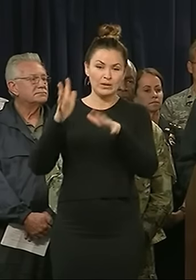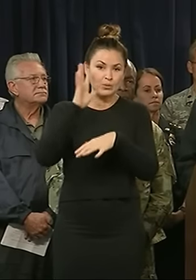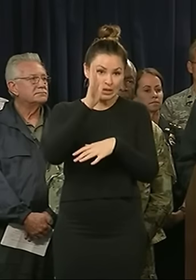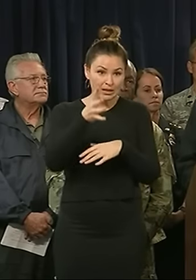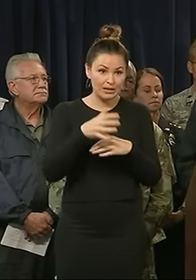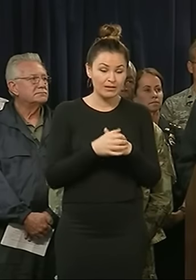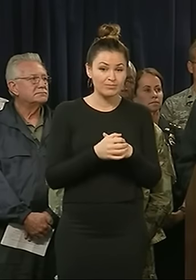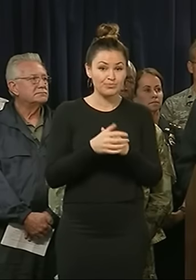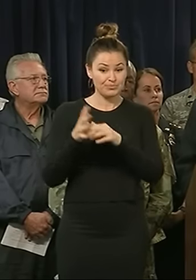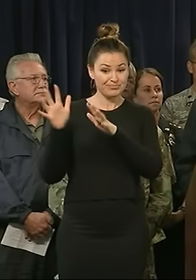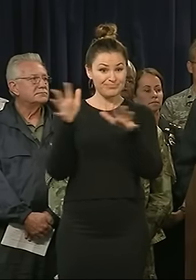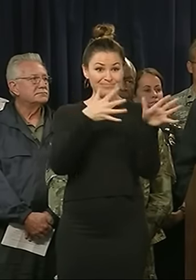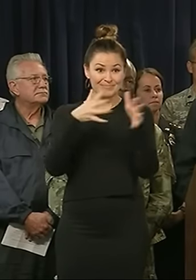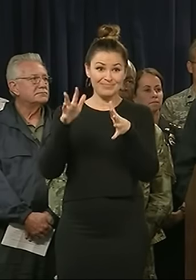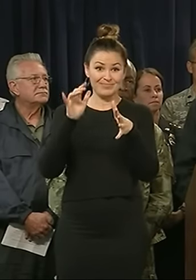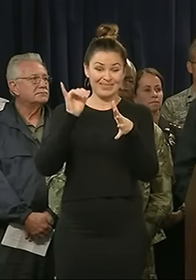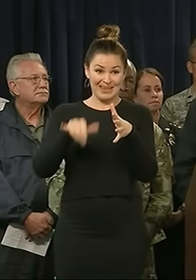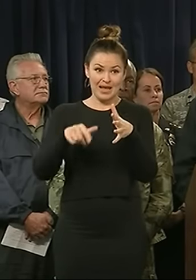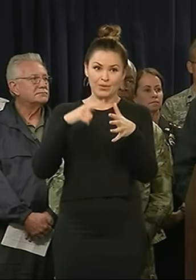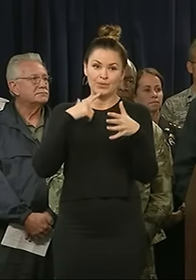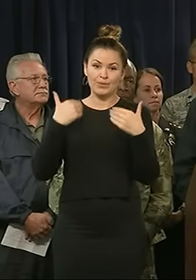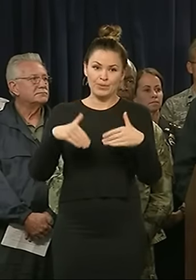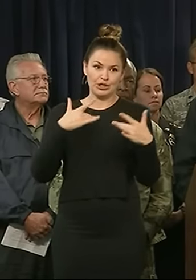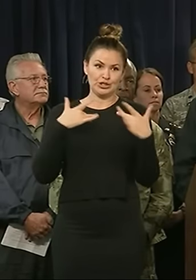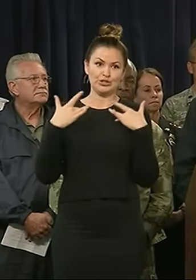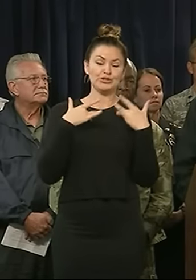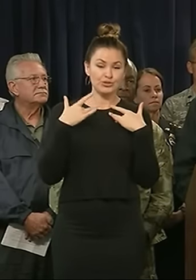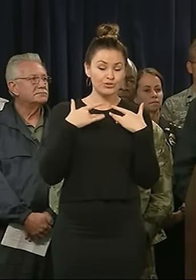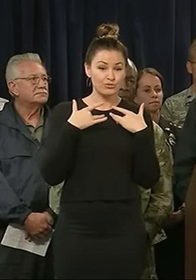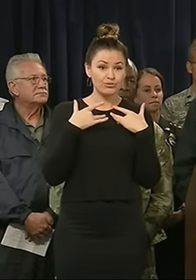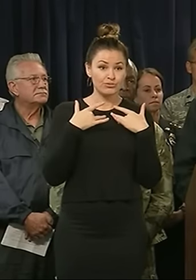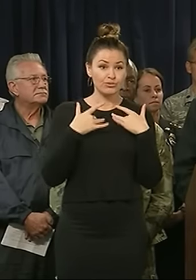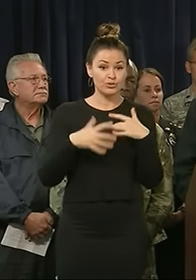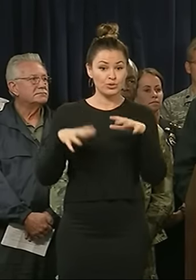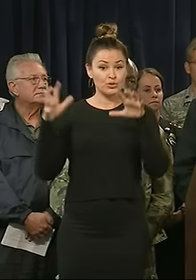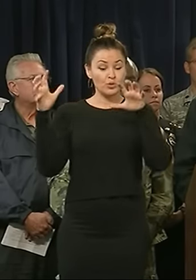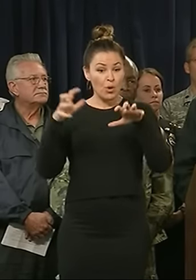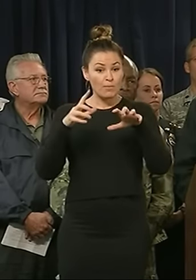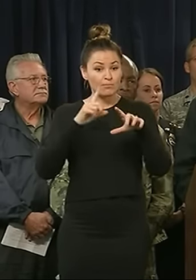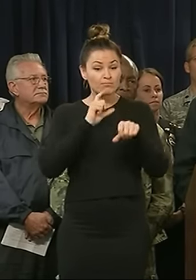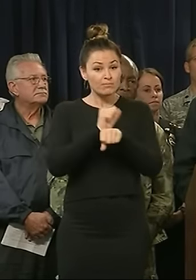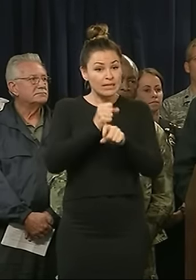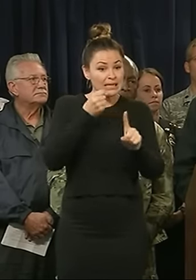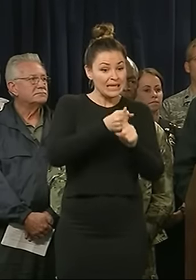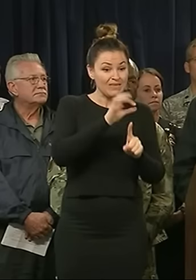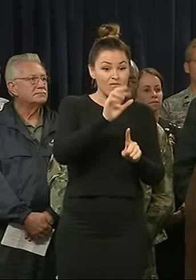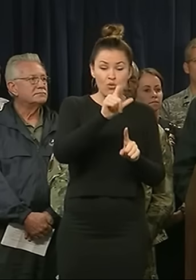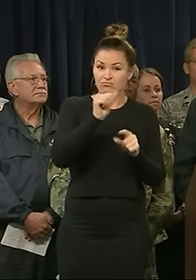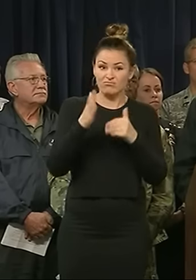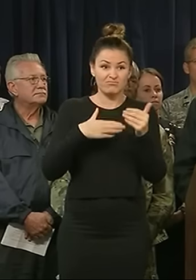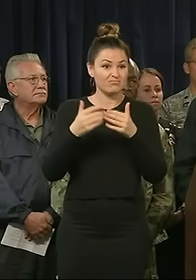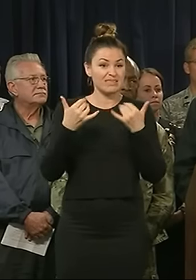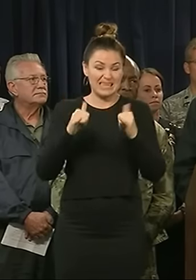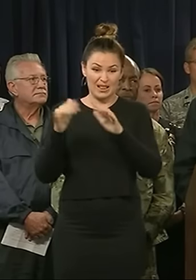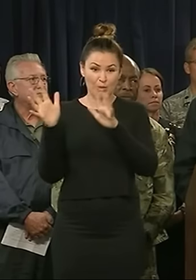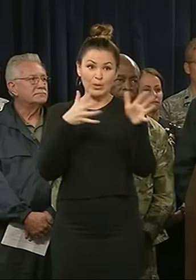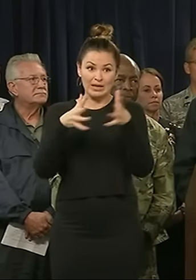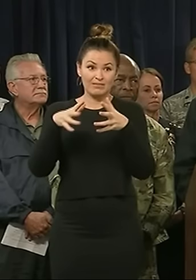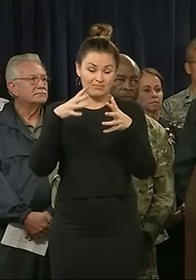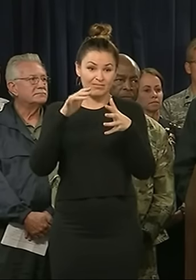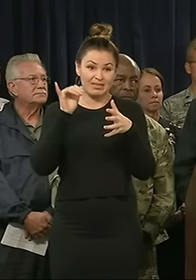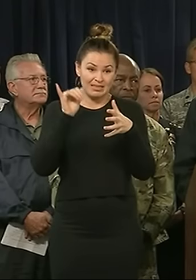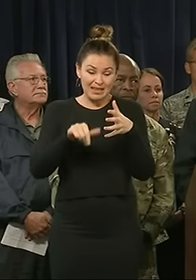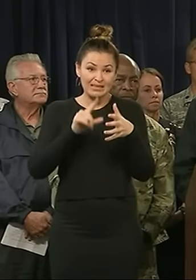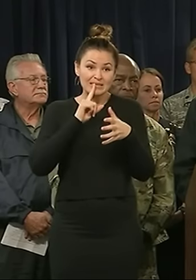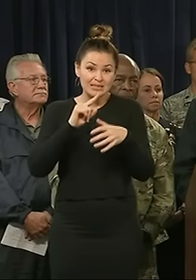Wind strength is our biggest concern, regardless of the storm directly hits us or not. The probability of high wind speeds has